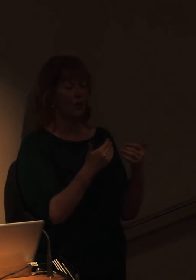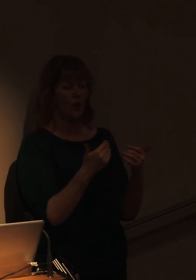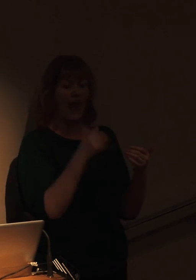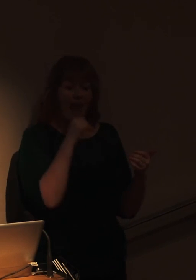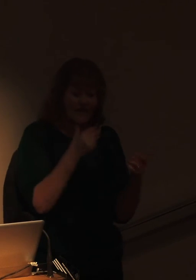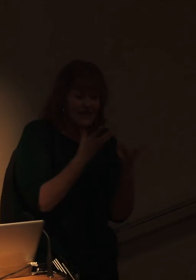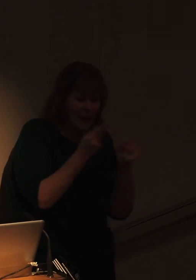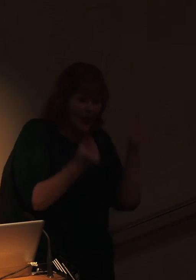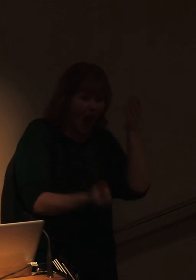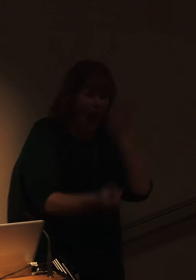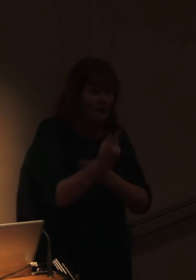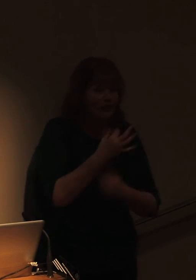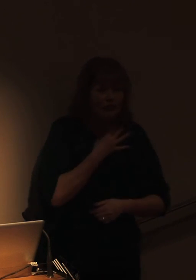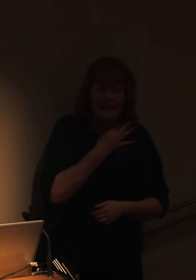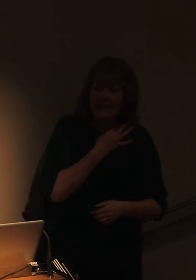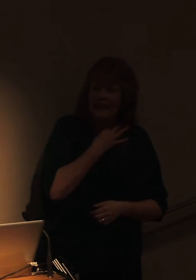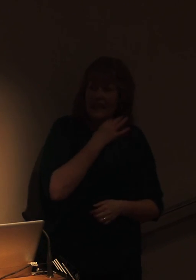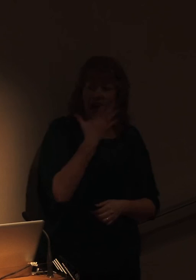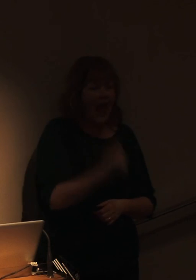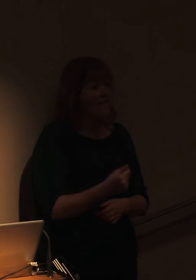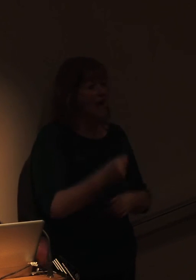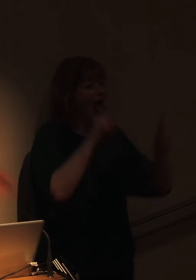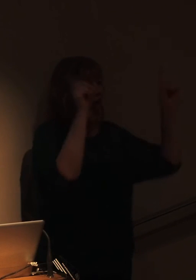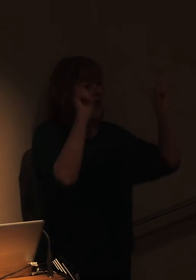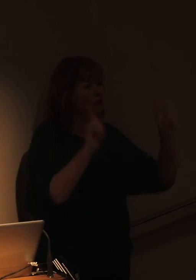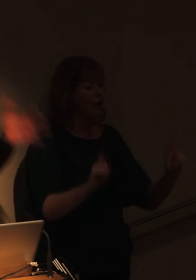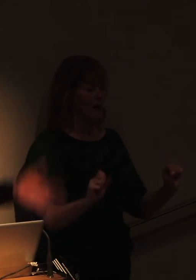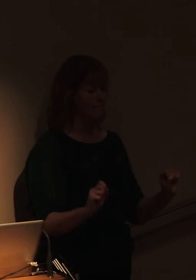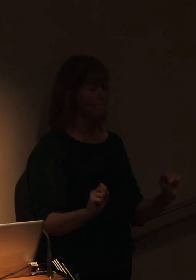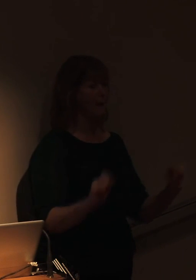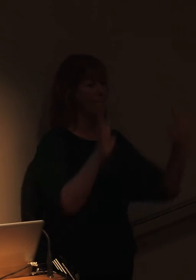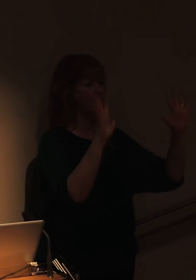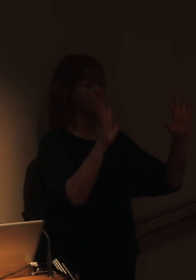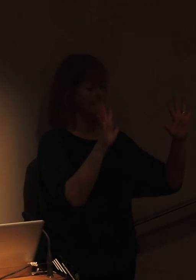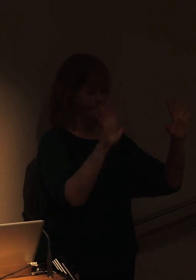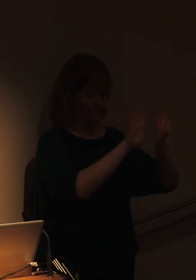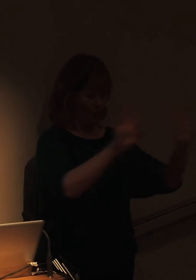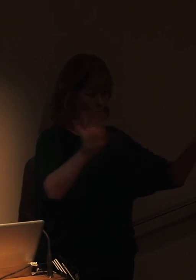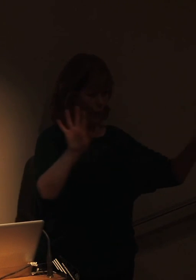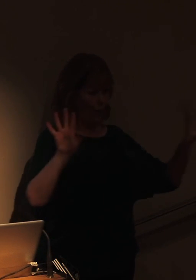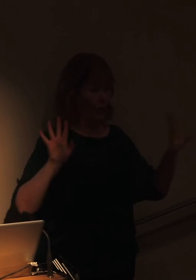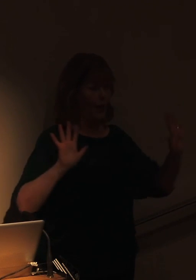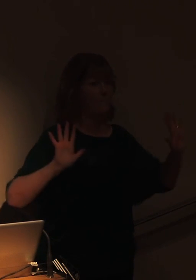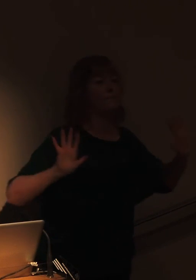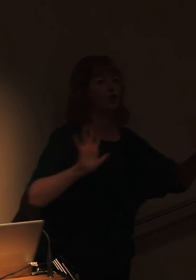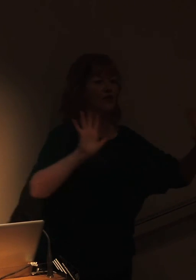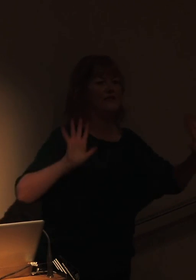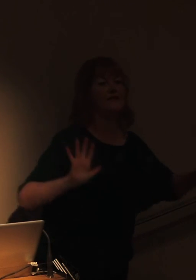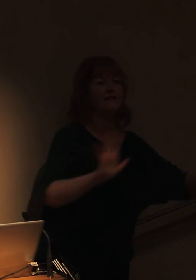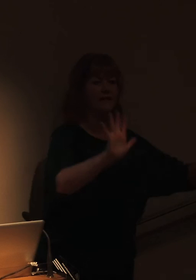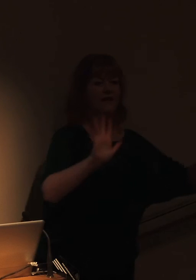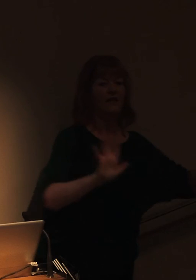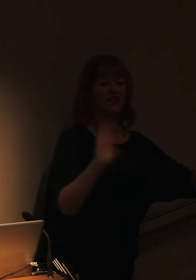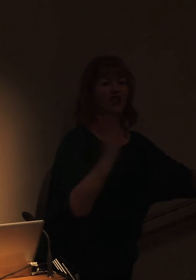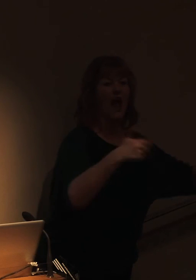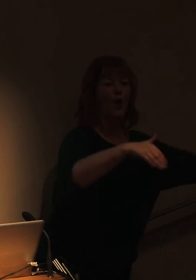things get a little out of hand, we can turn these little electronic fields on, and it basically creates an envelope around us that pushes the sharks away. Most